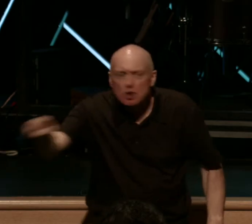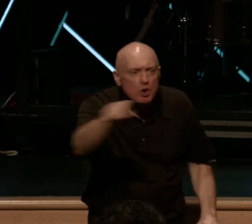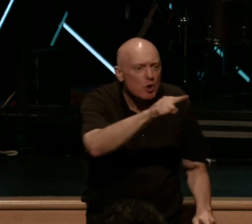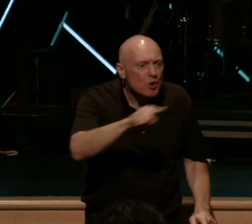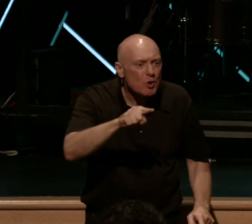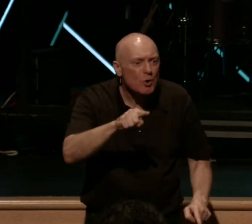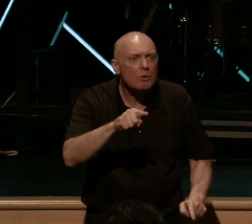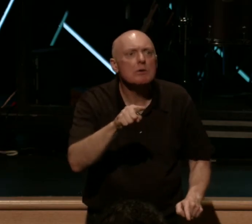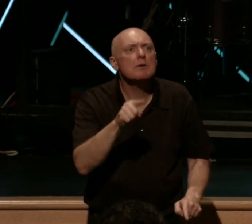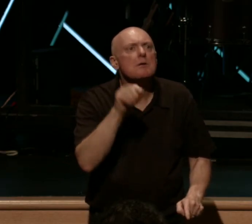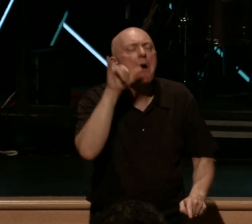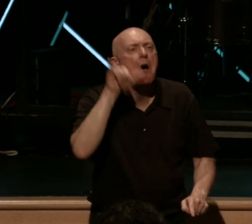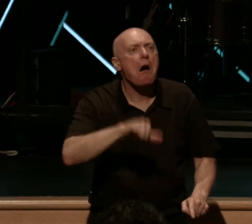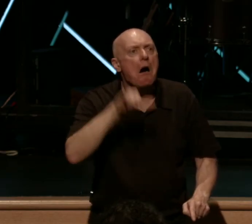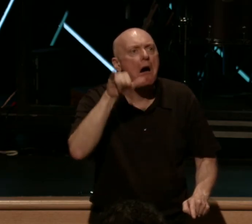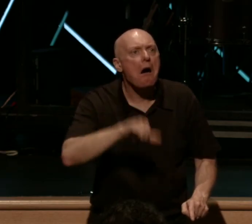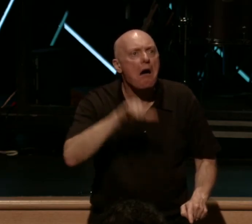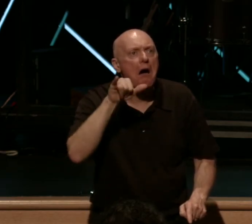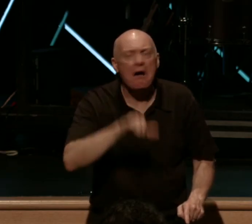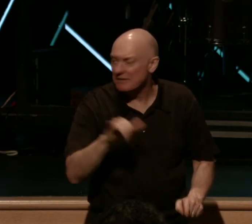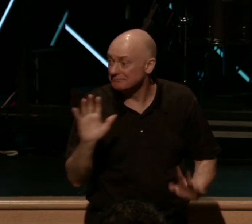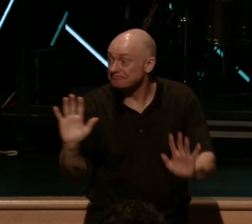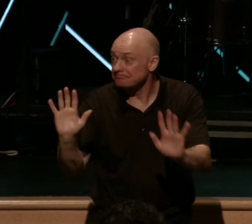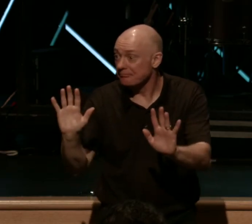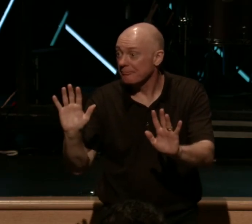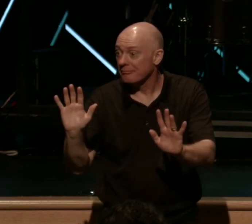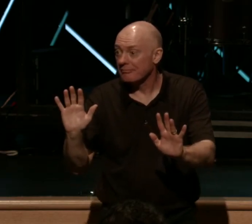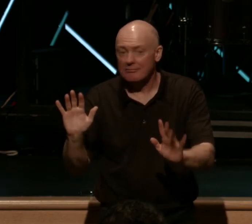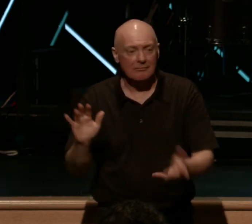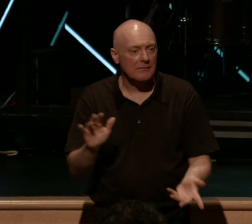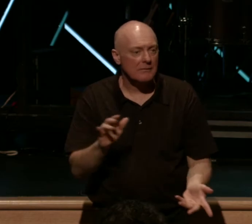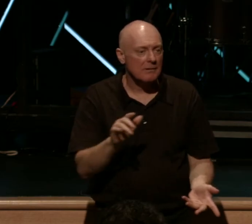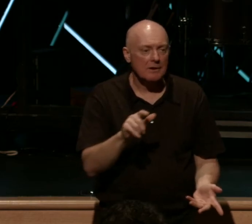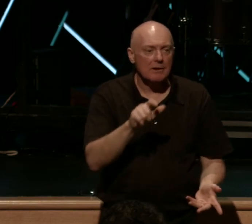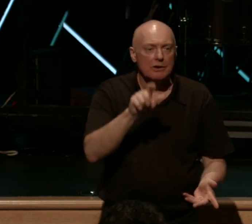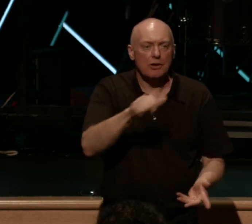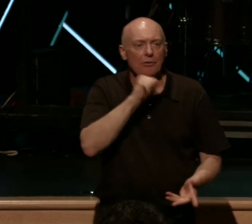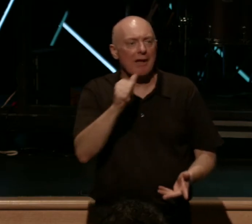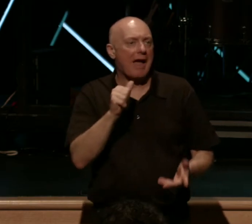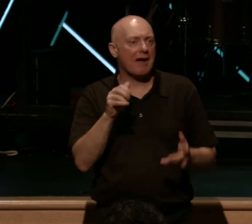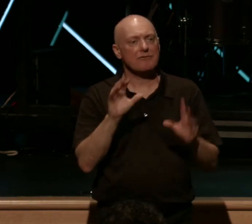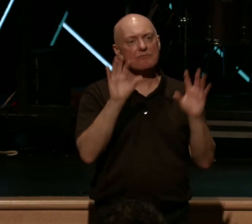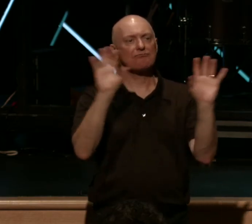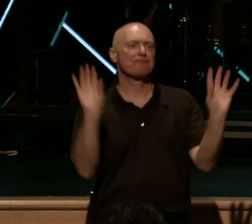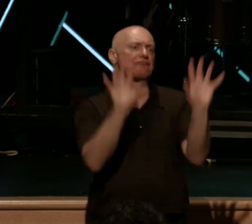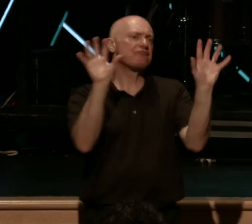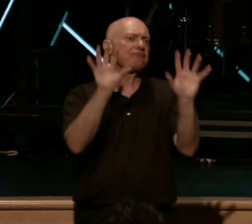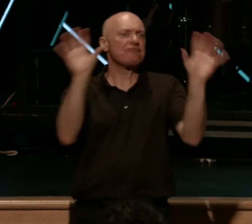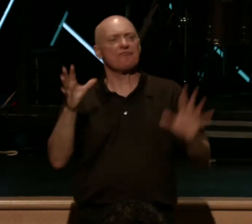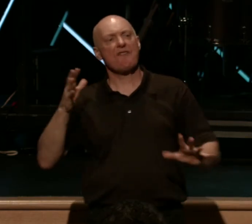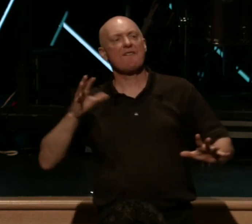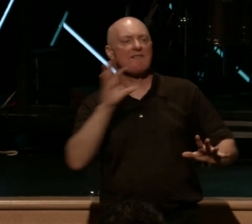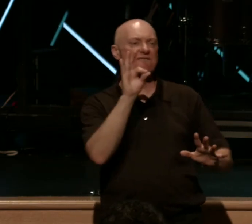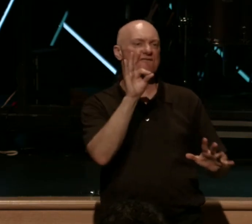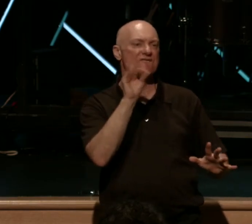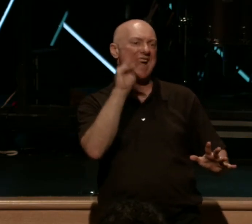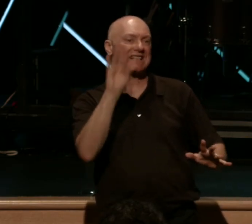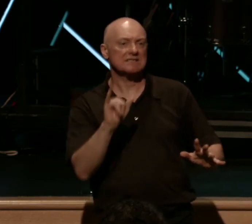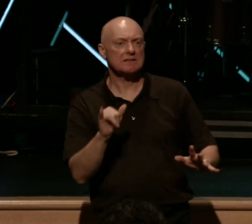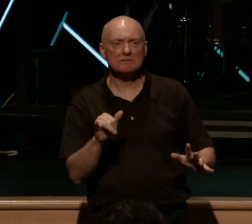get in the Word until the Word gets into you. And listen, we don't have to dress it up. We don't have to make it fancy. We don't have to make it relevant. It works when